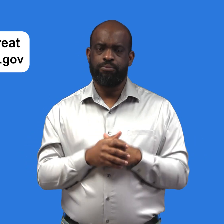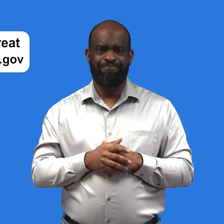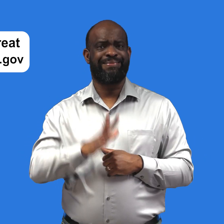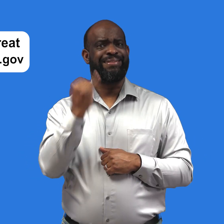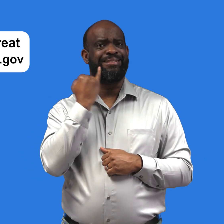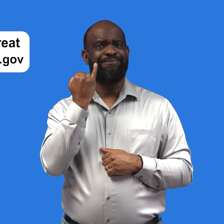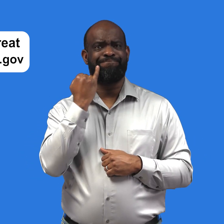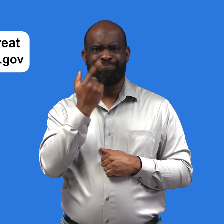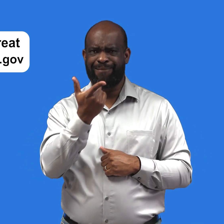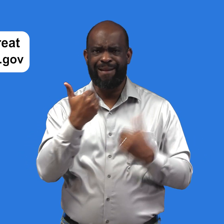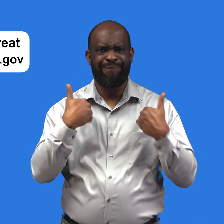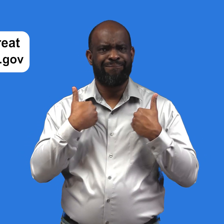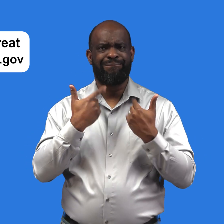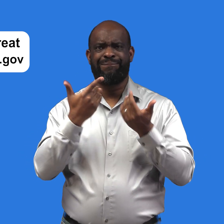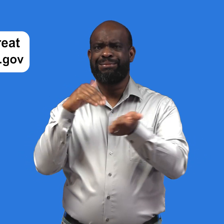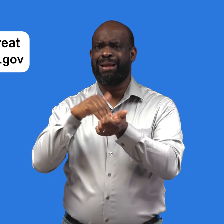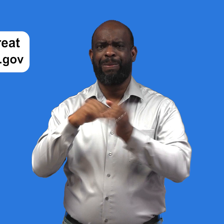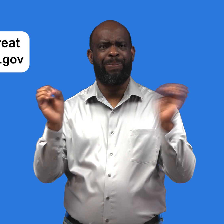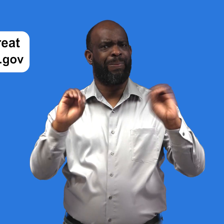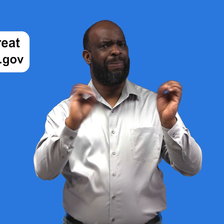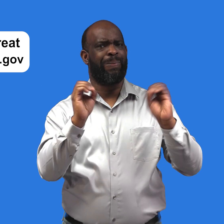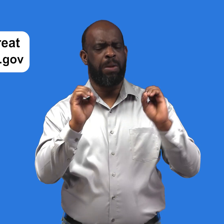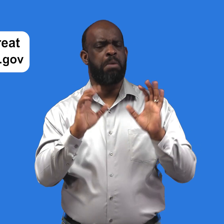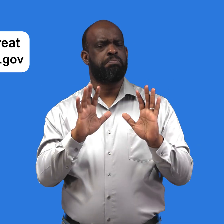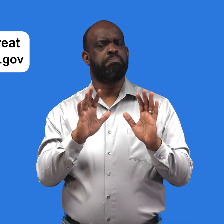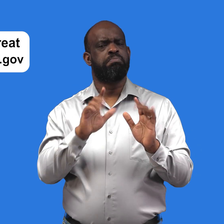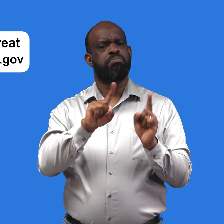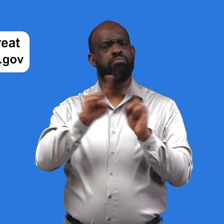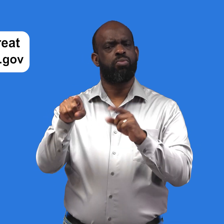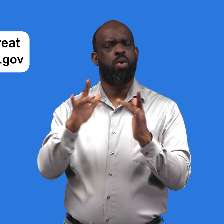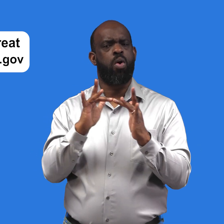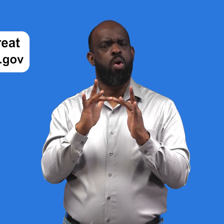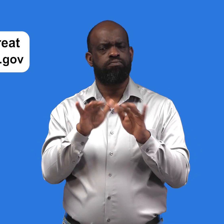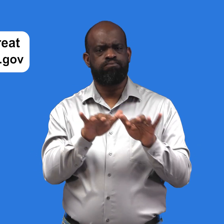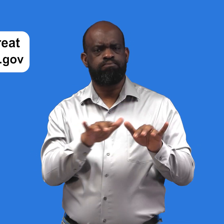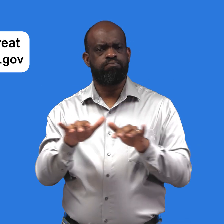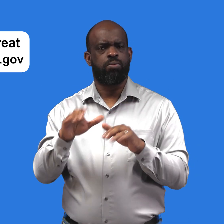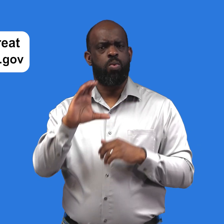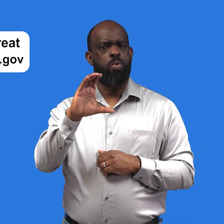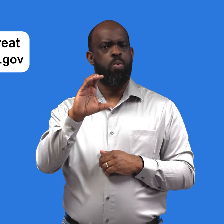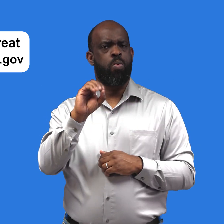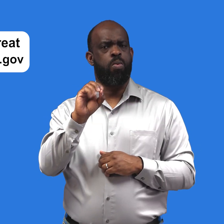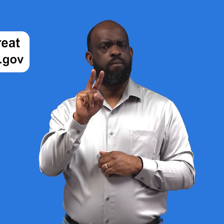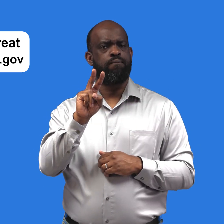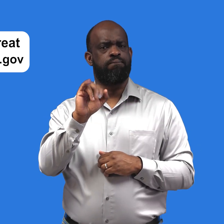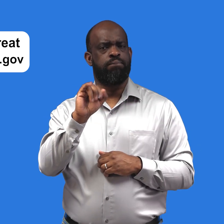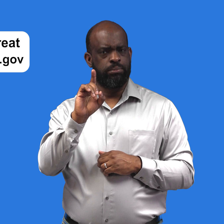If you don't have access to a health care provider, find a test